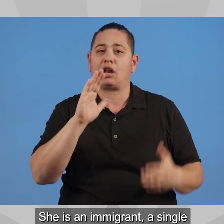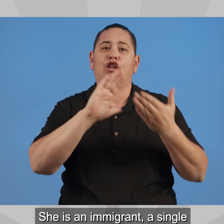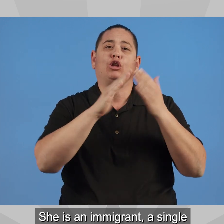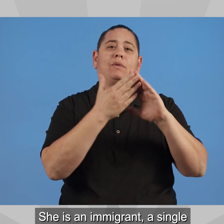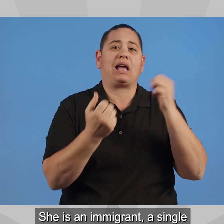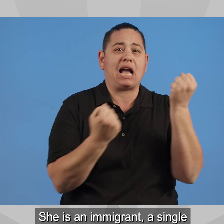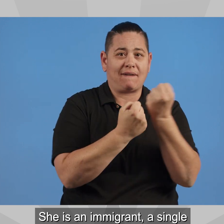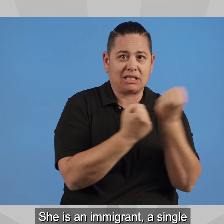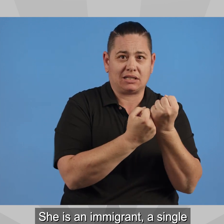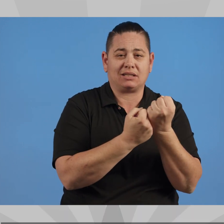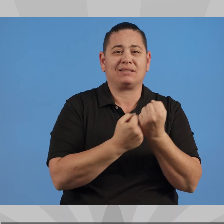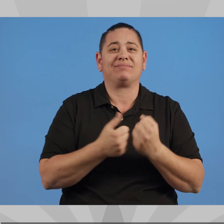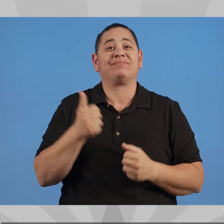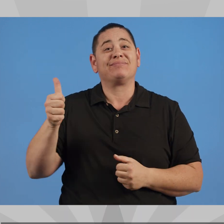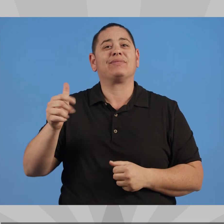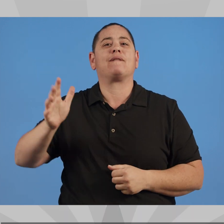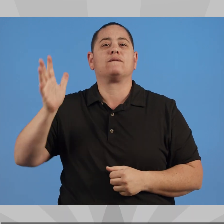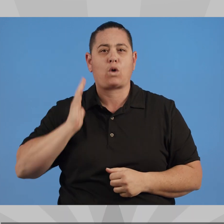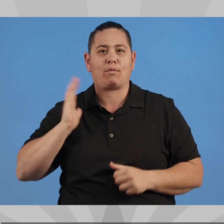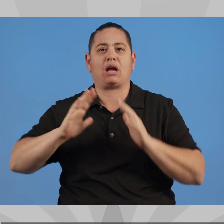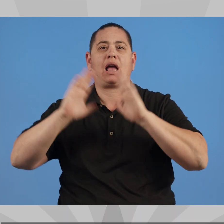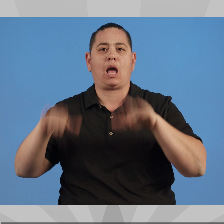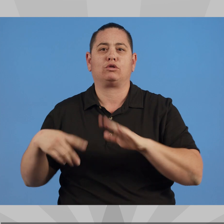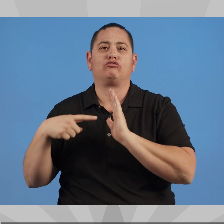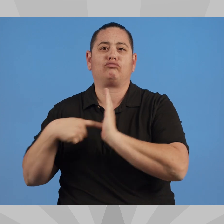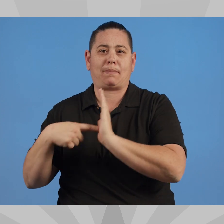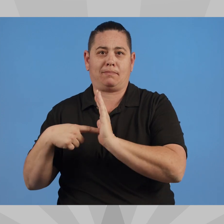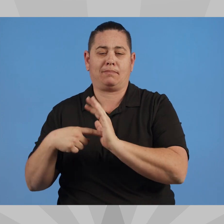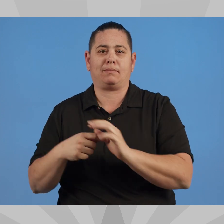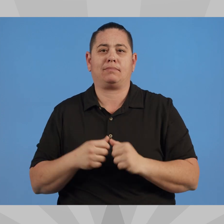a community activist, and a former State House representative.